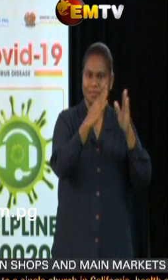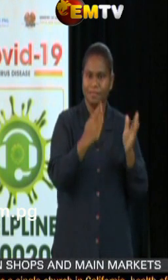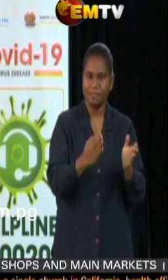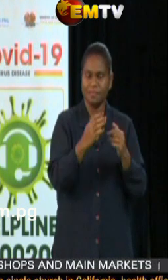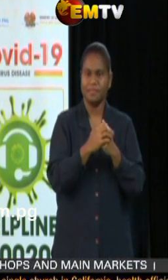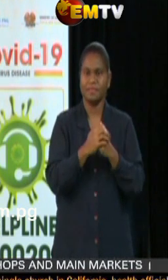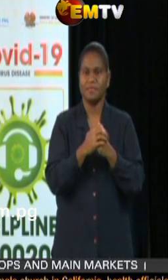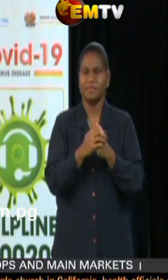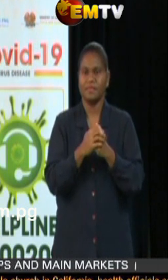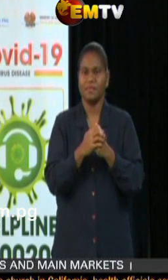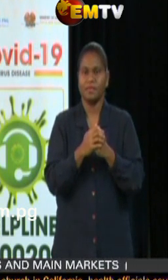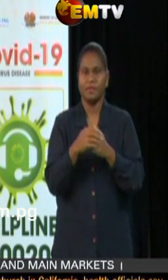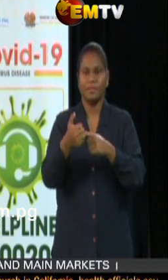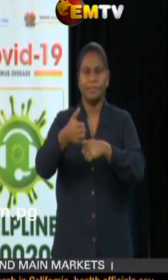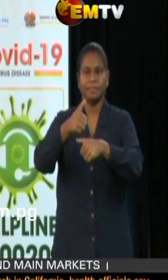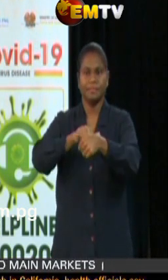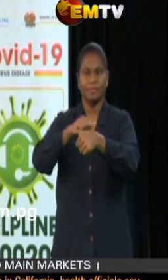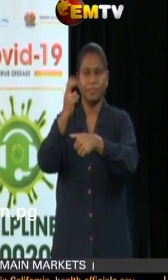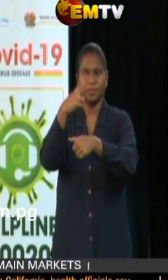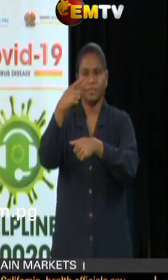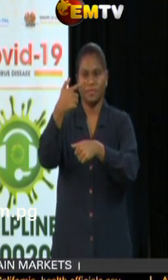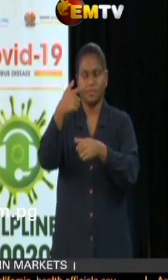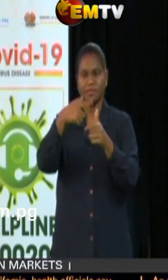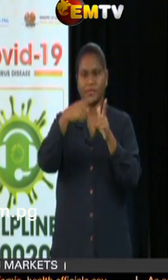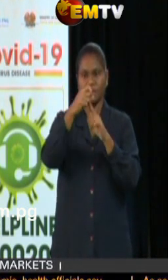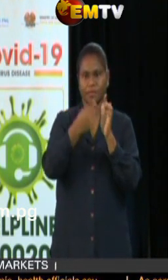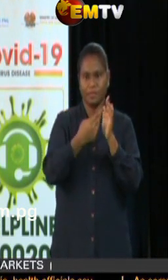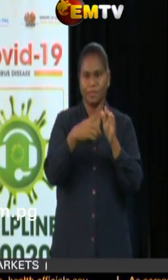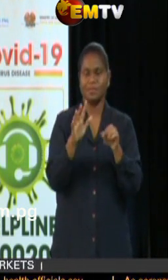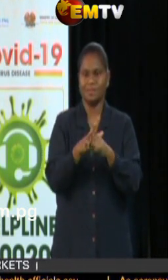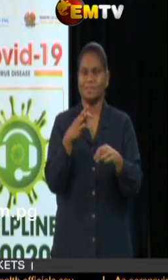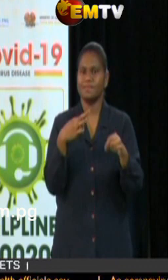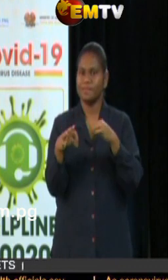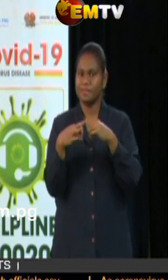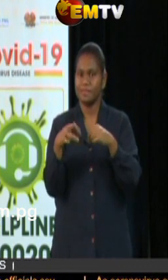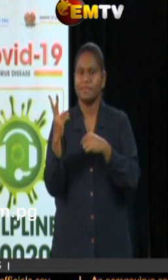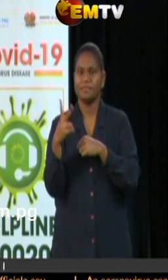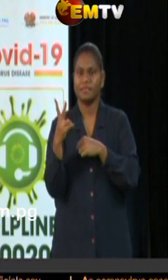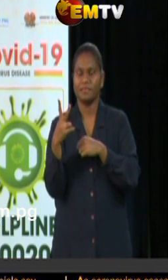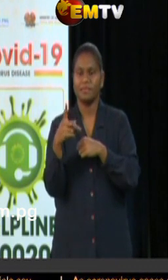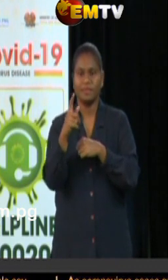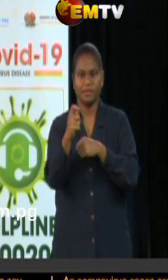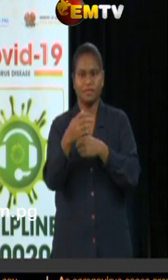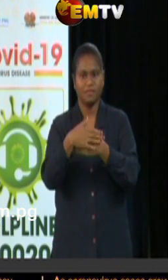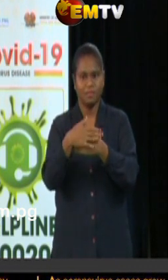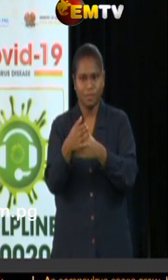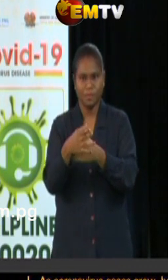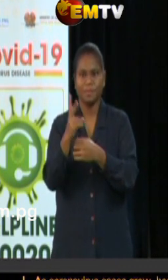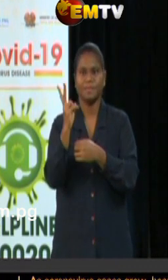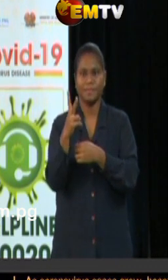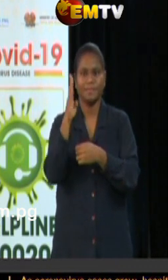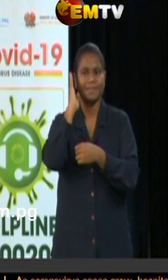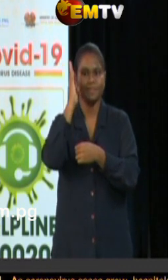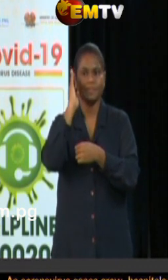before the 27th of April, we will take a decision as to our future of education in our country